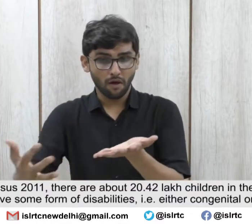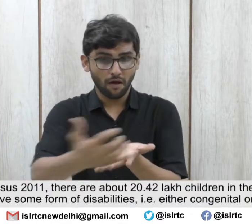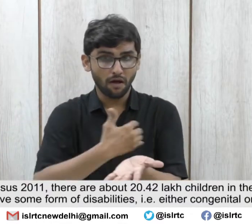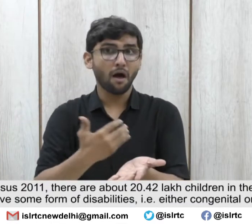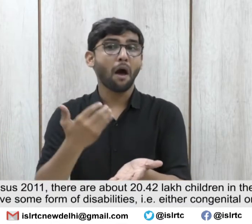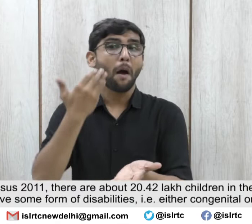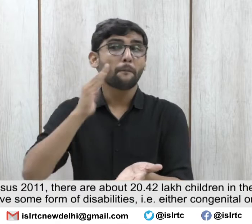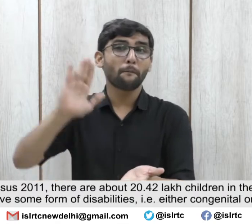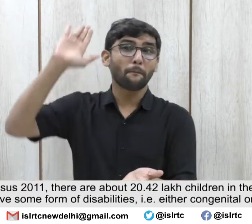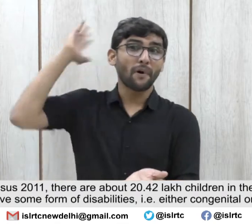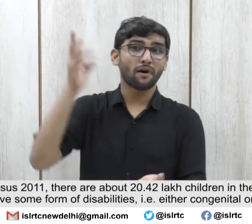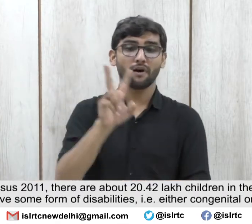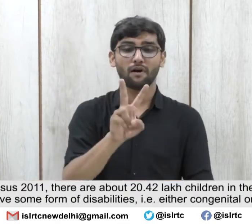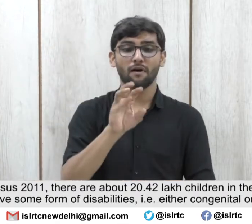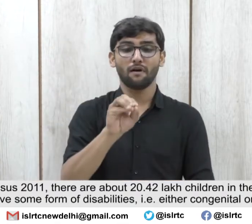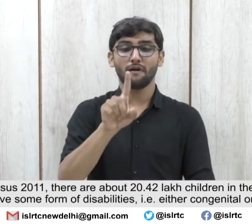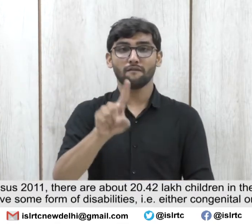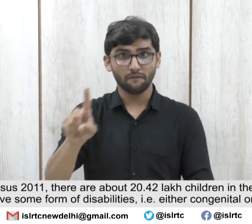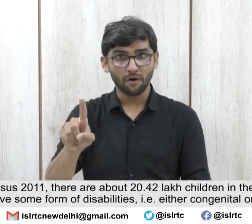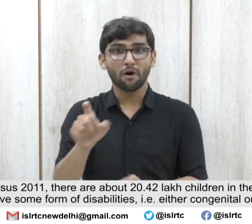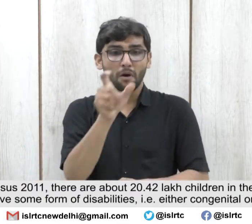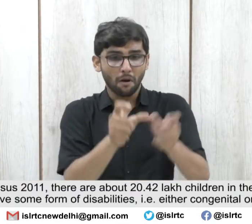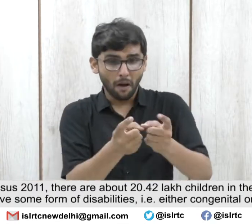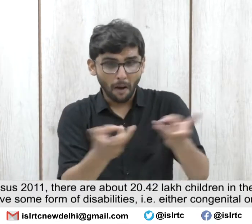lack children in the age group of 0 to 9 years